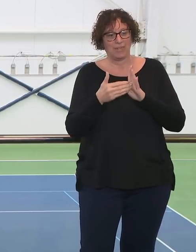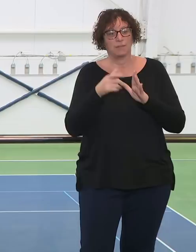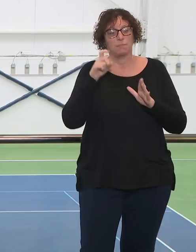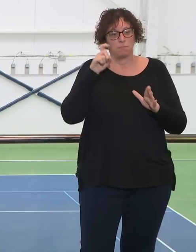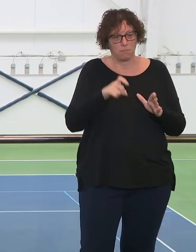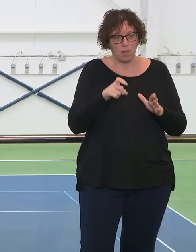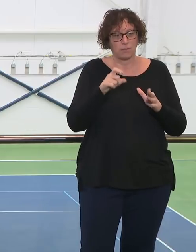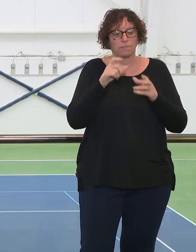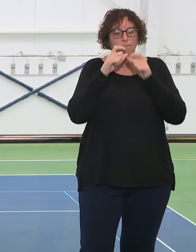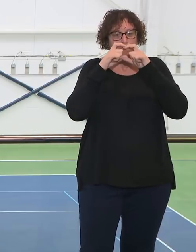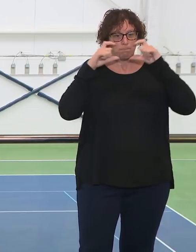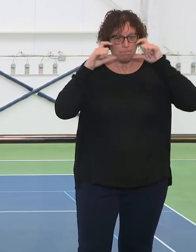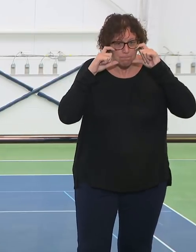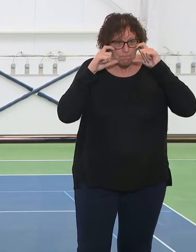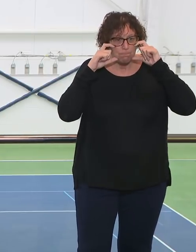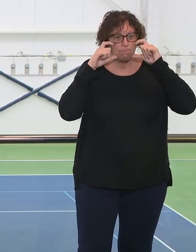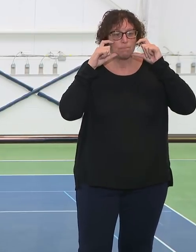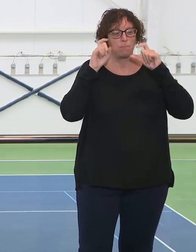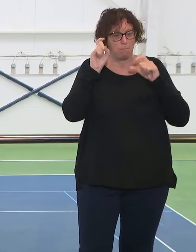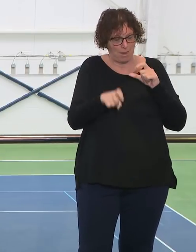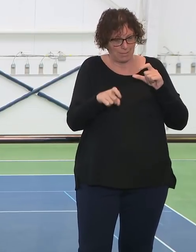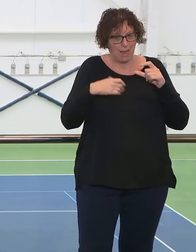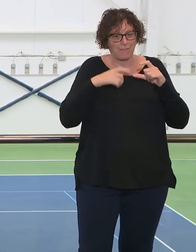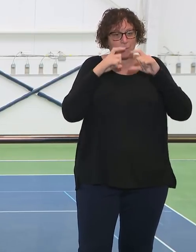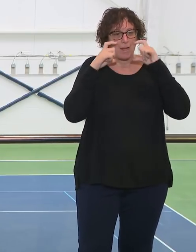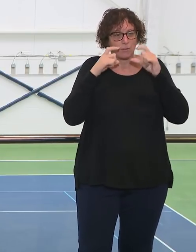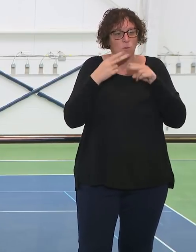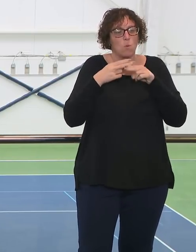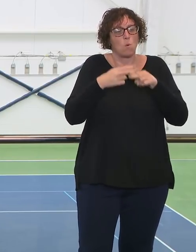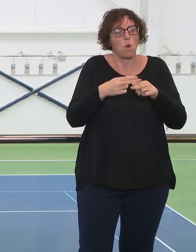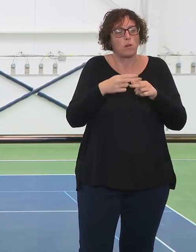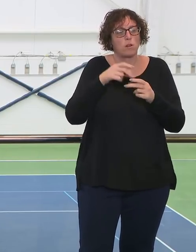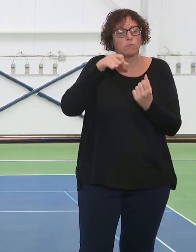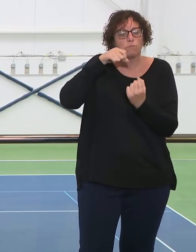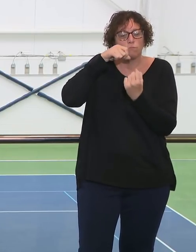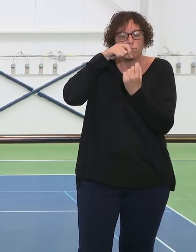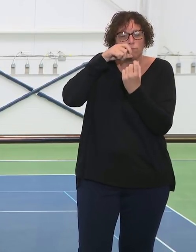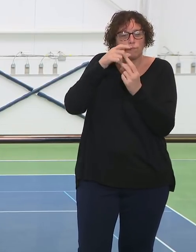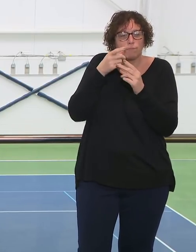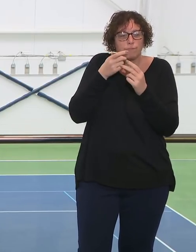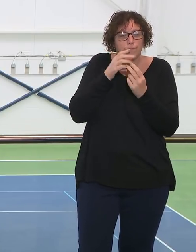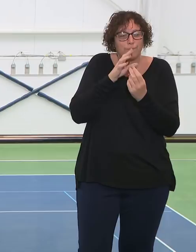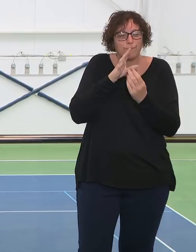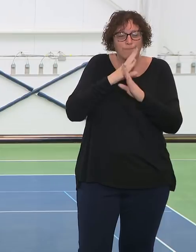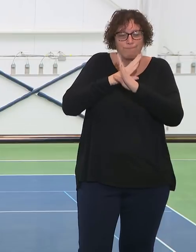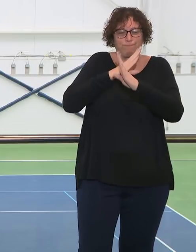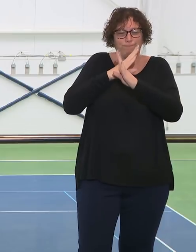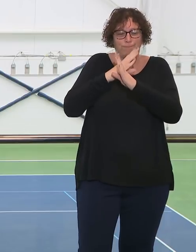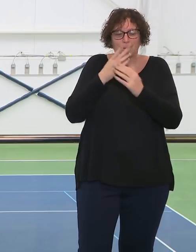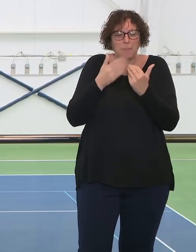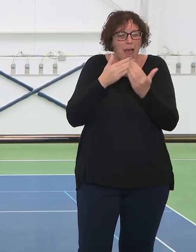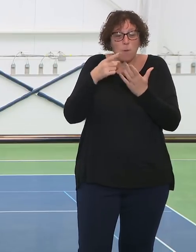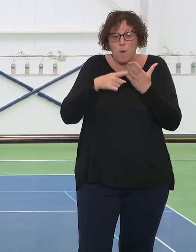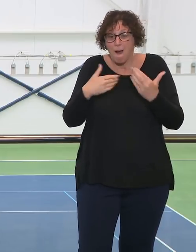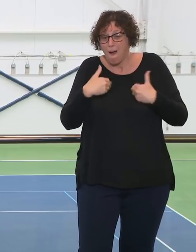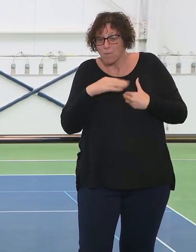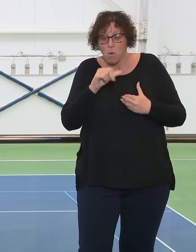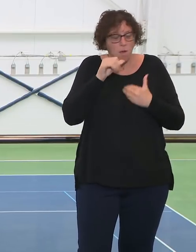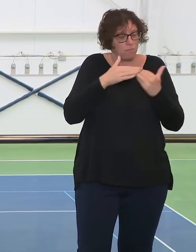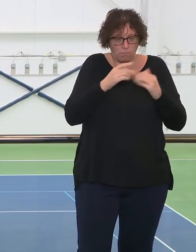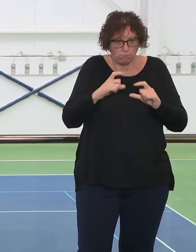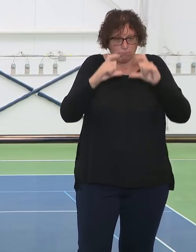But if they have, if they're intubated, then we take even further precautions called airborne precautions.